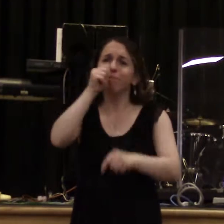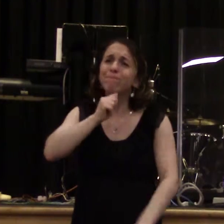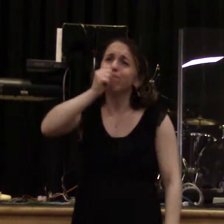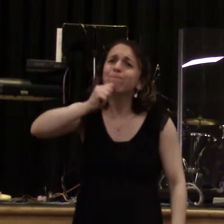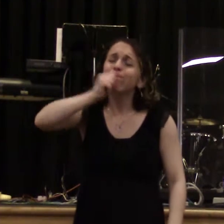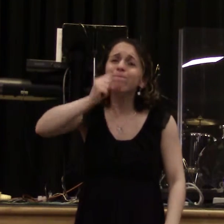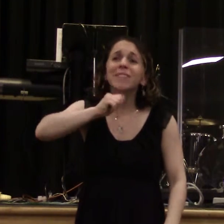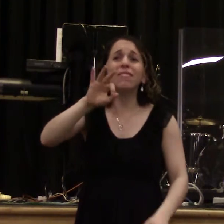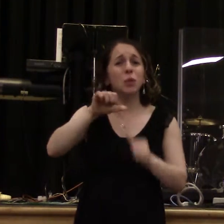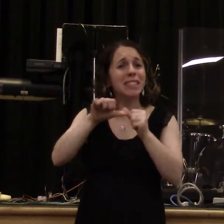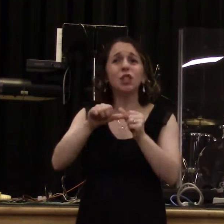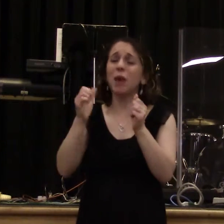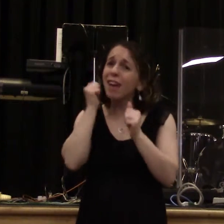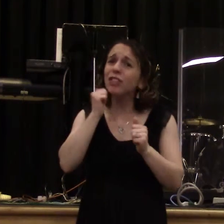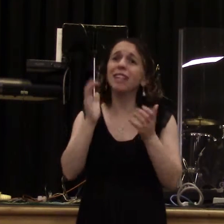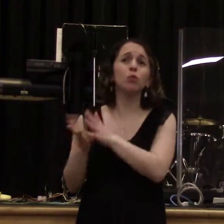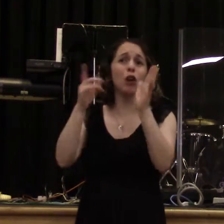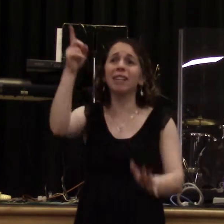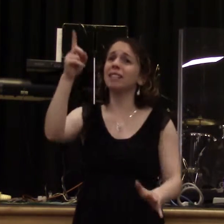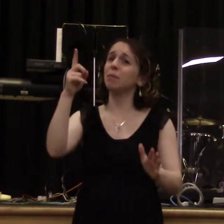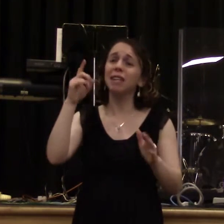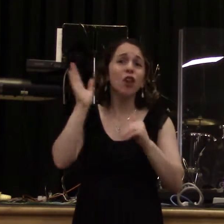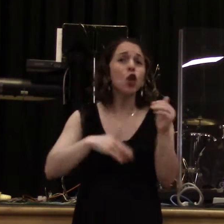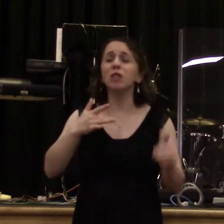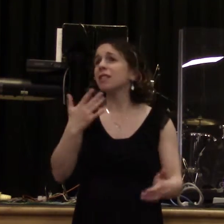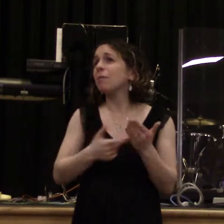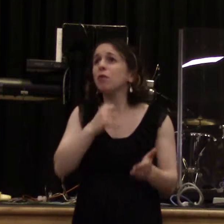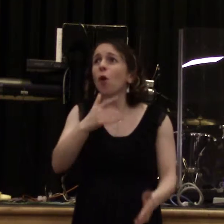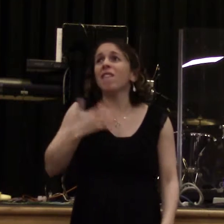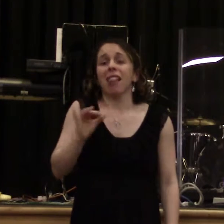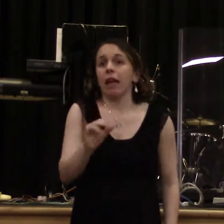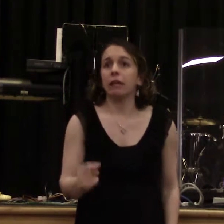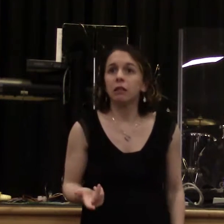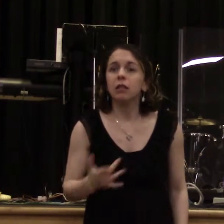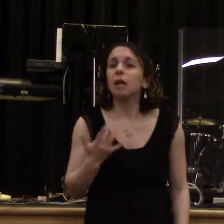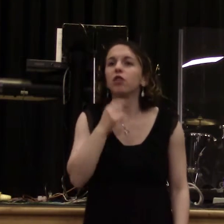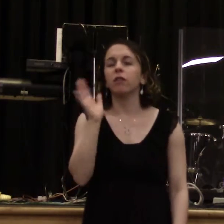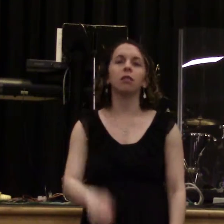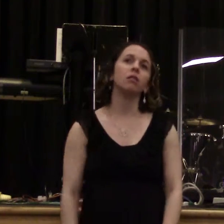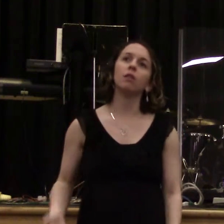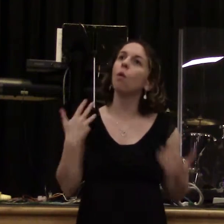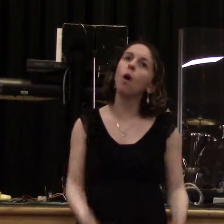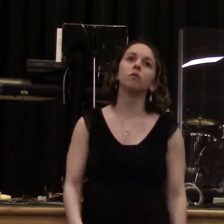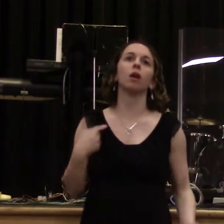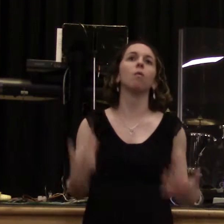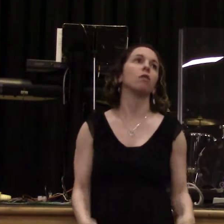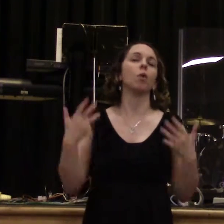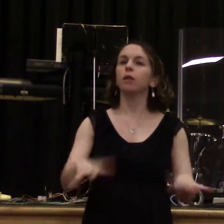God that it's going to be like that bright and morning. Oh, you just walk out in the morning when it's there. It's not there most of the time. Some of the time you could see it. It's just